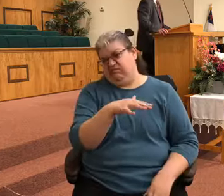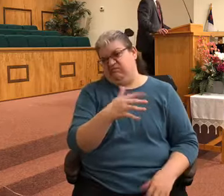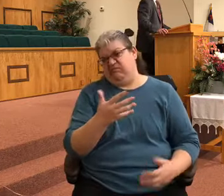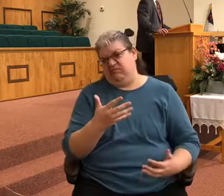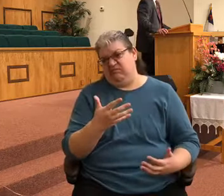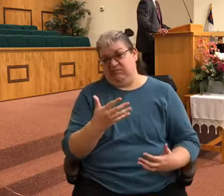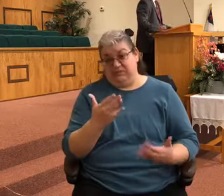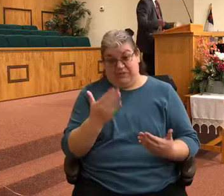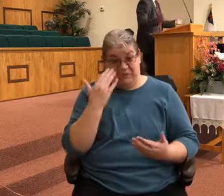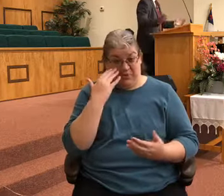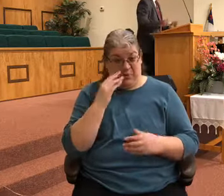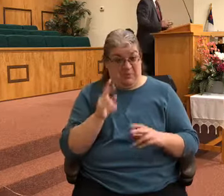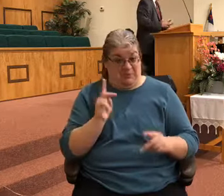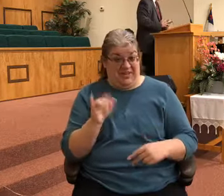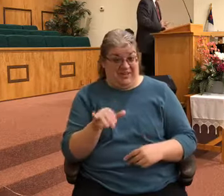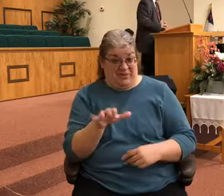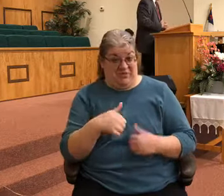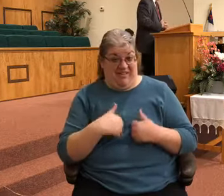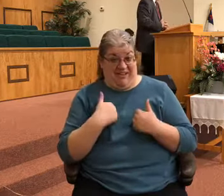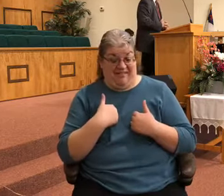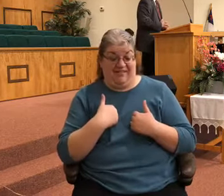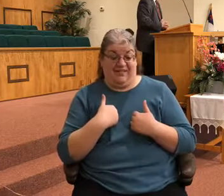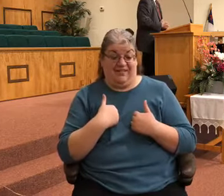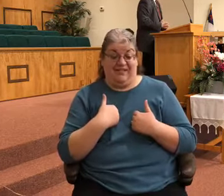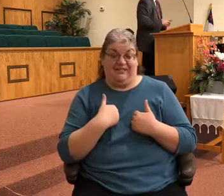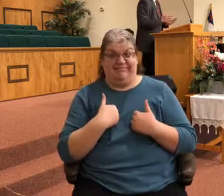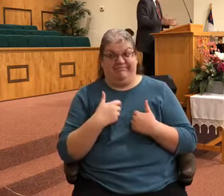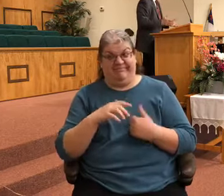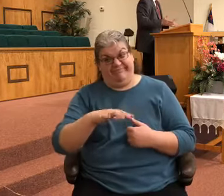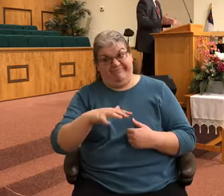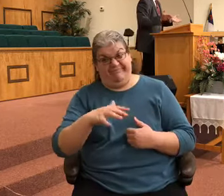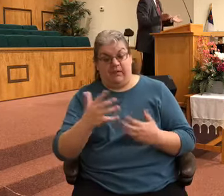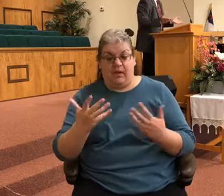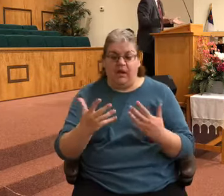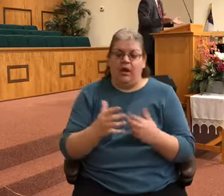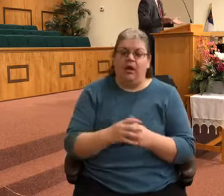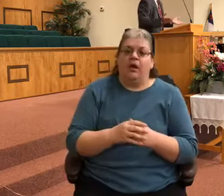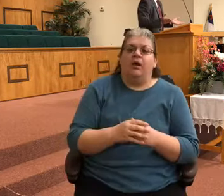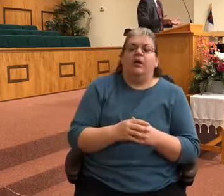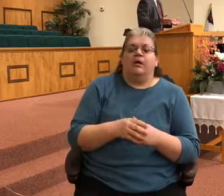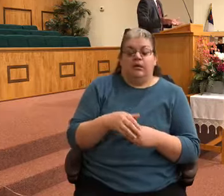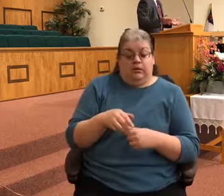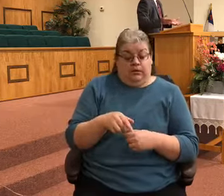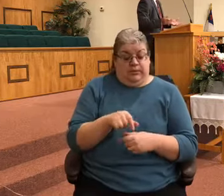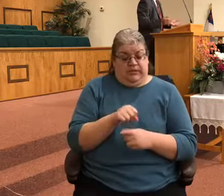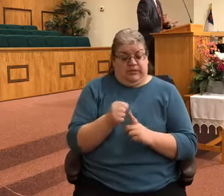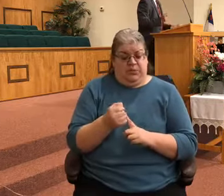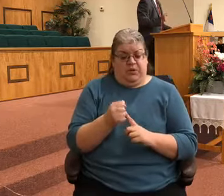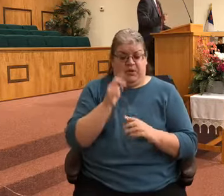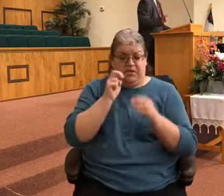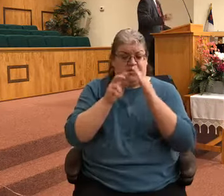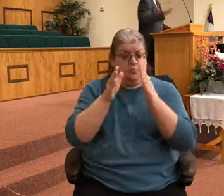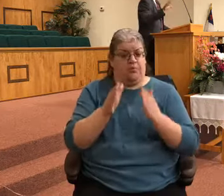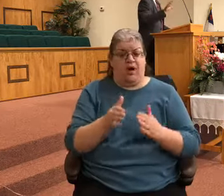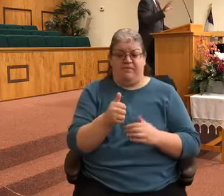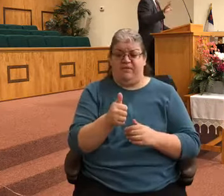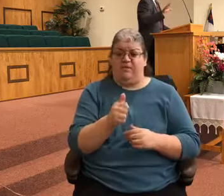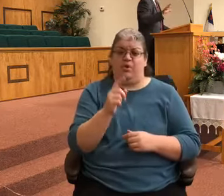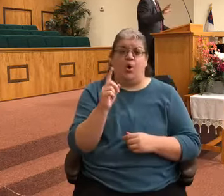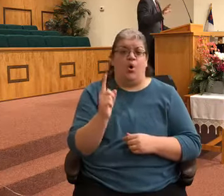like that in your life. But we're in a situation where the prophet, he has been the only shining light in that northern kingdom.